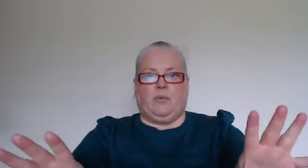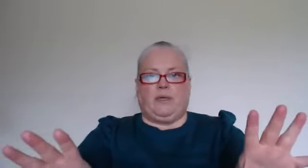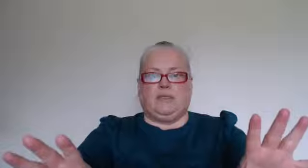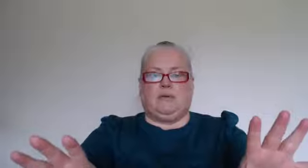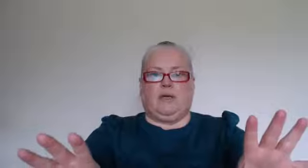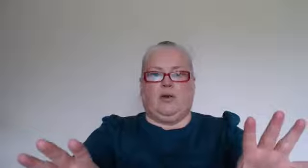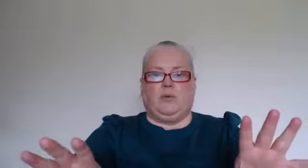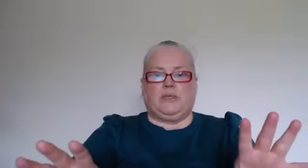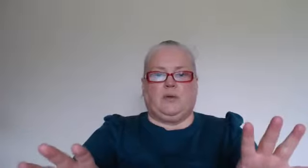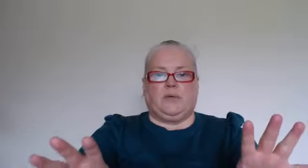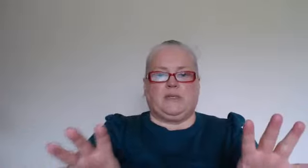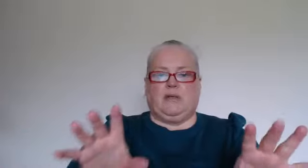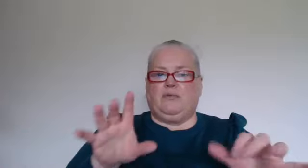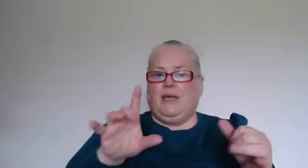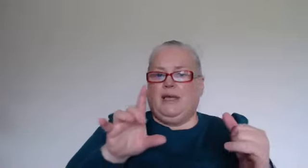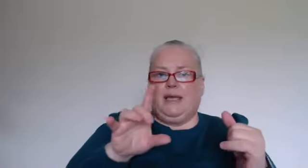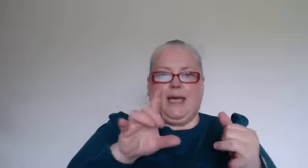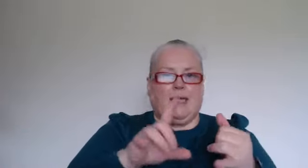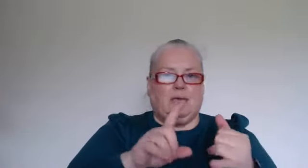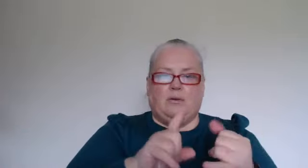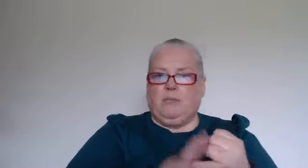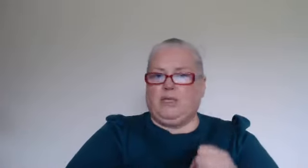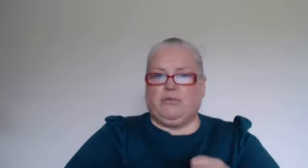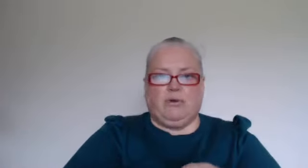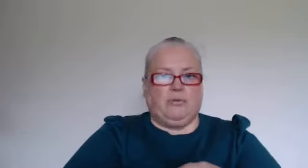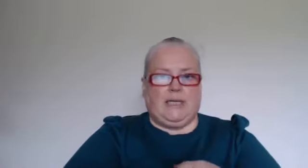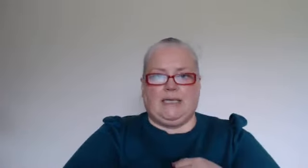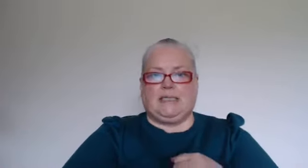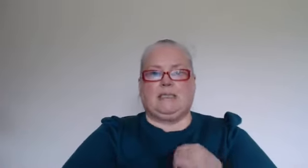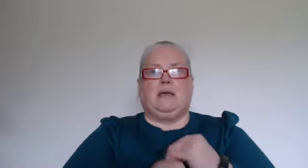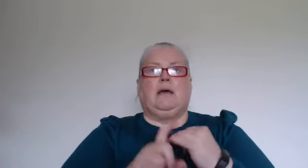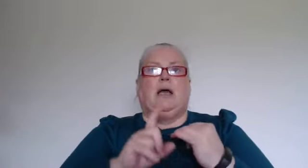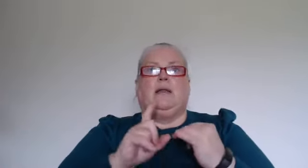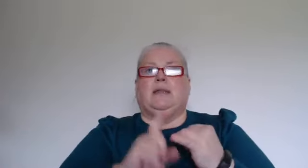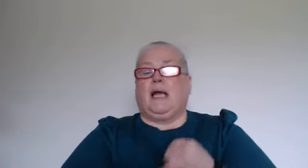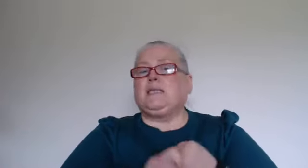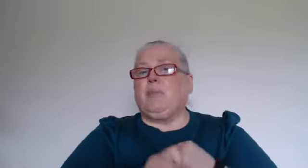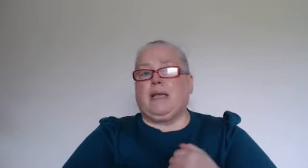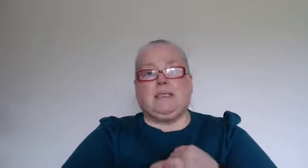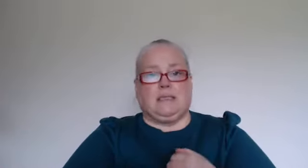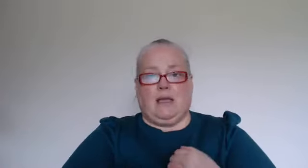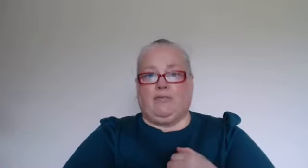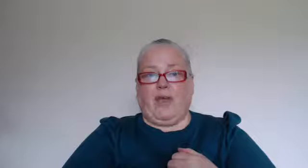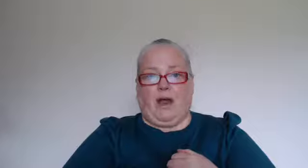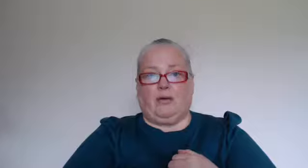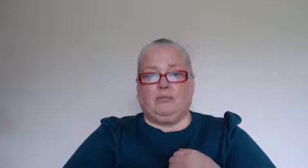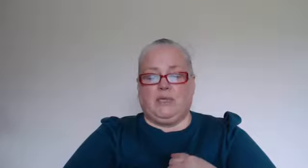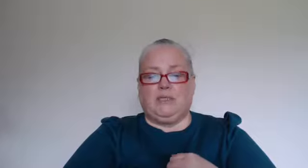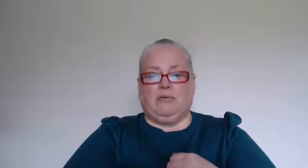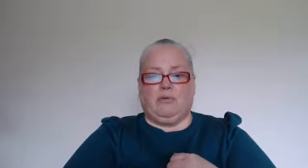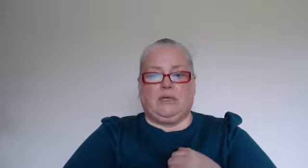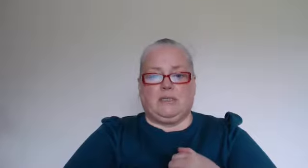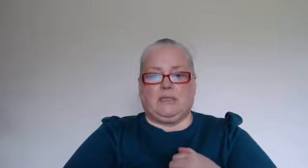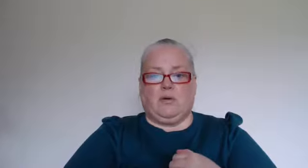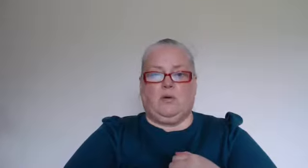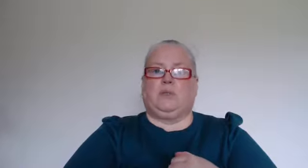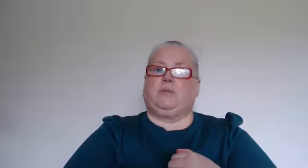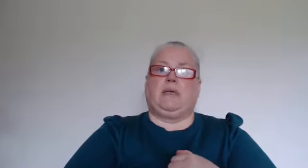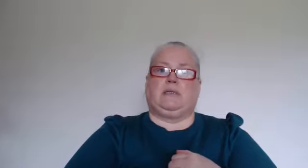ways you can always help yourself again you can meet your own needs that's basic self-care meeting your own needs is always basic